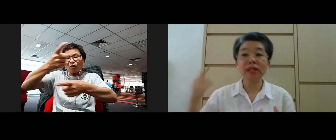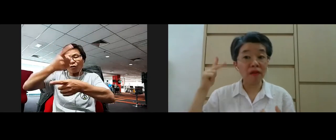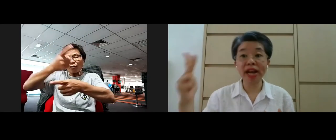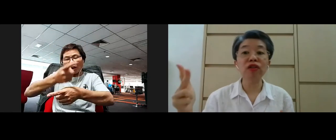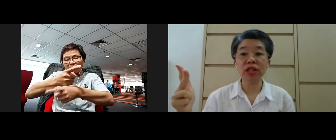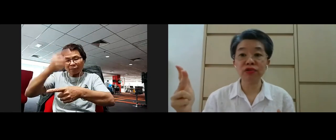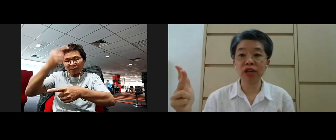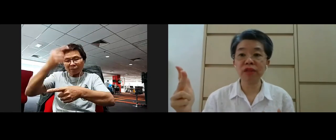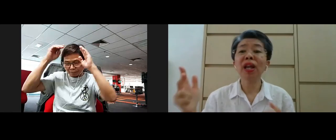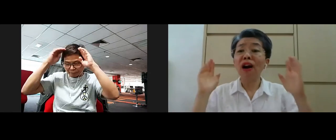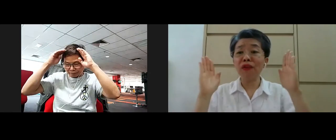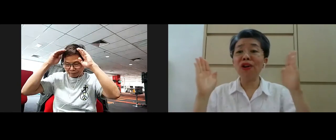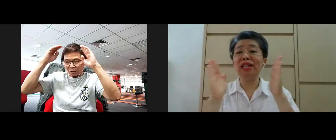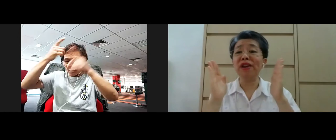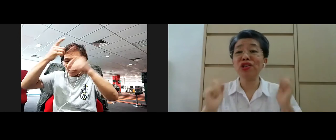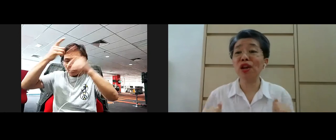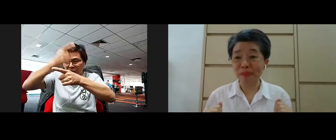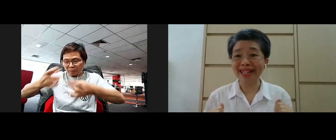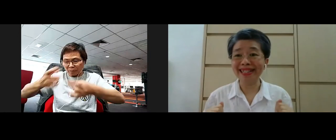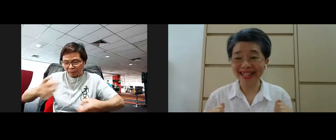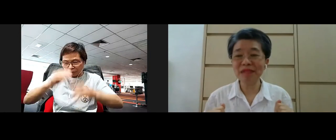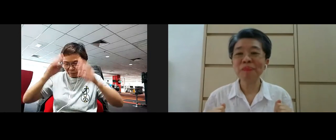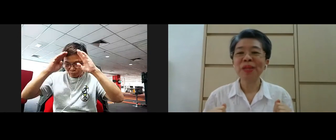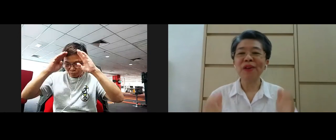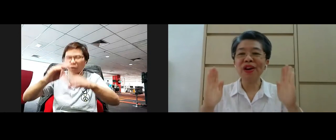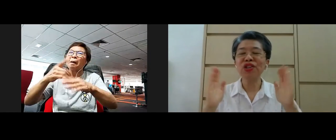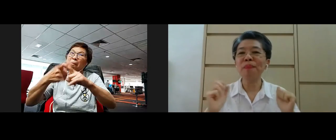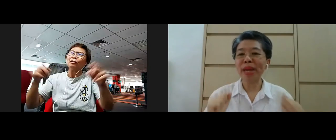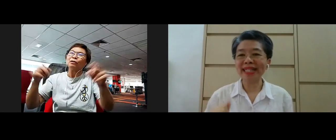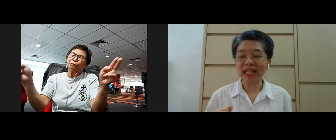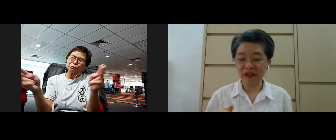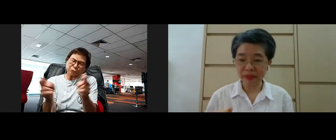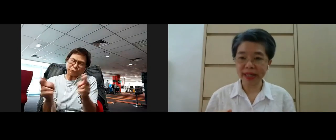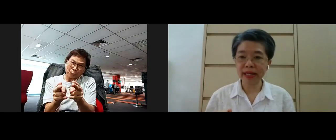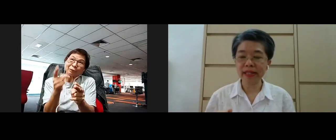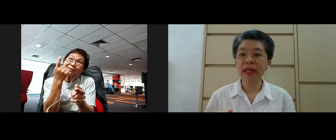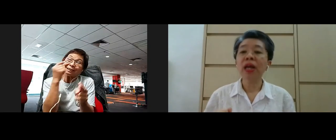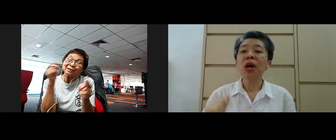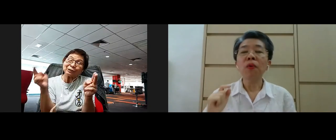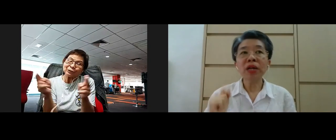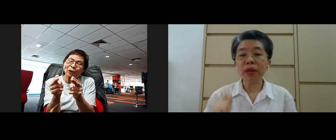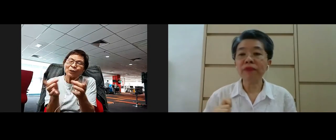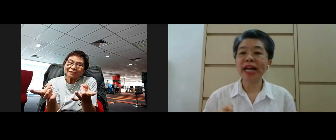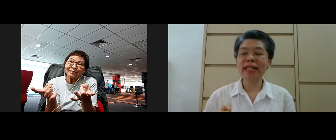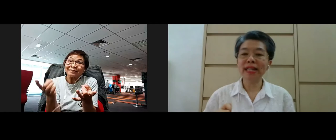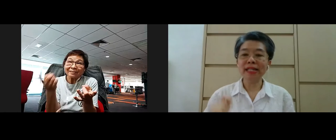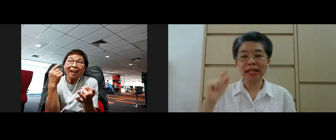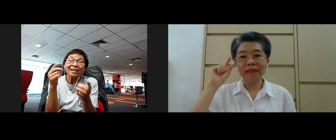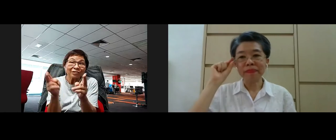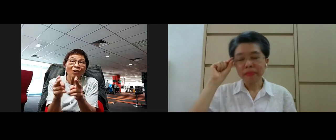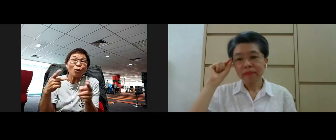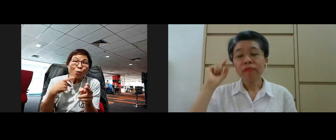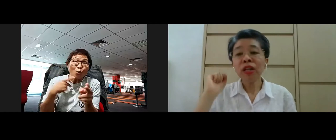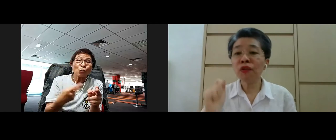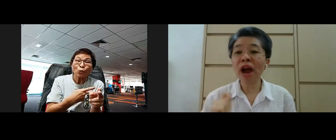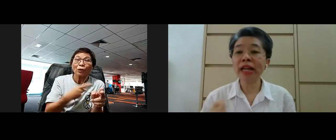mindfulness and right concentration of course in a very short manner a very short meditative practice what we have done is